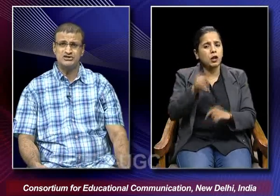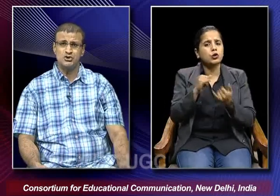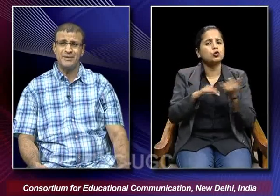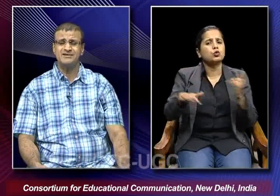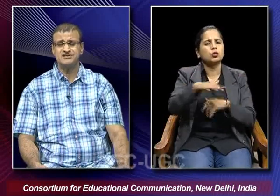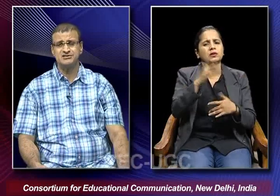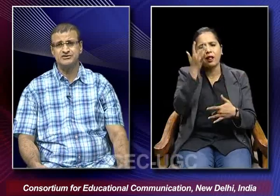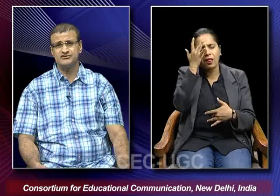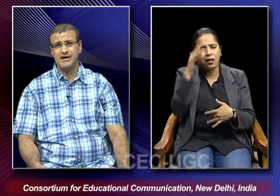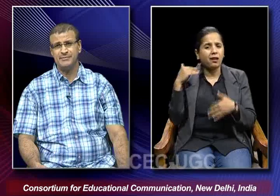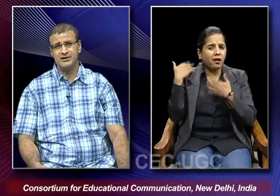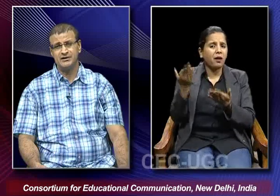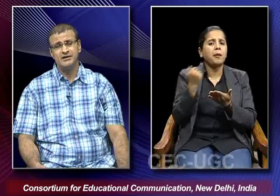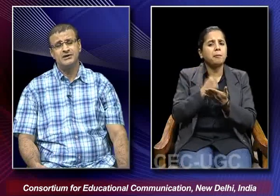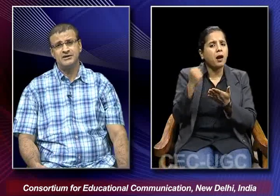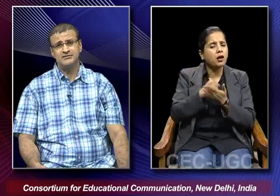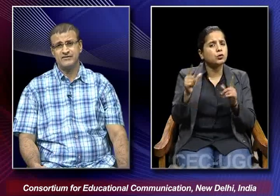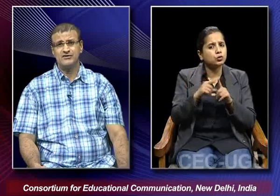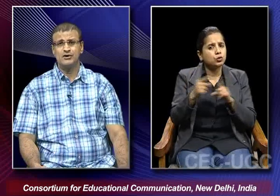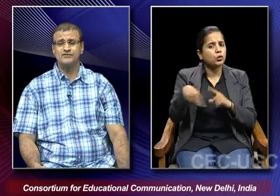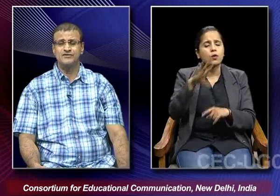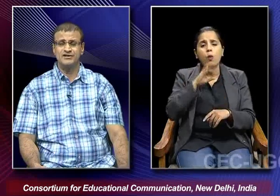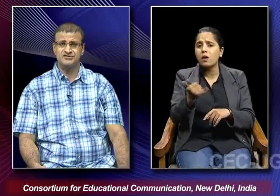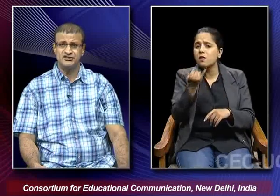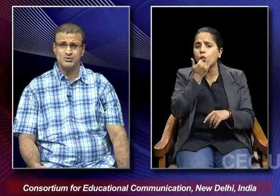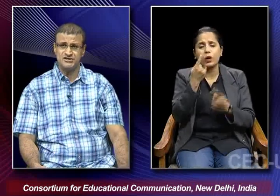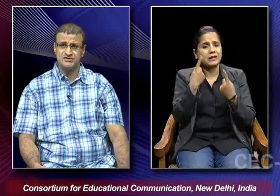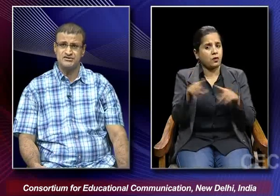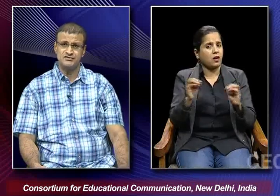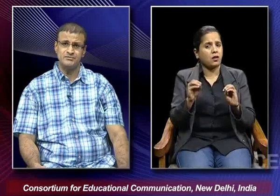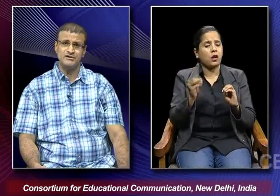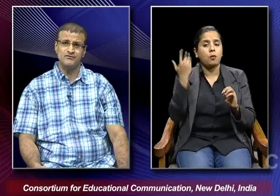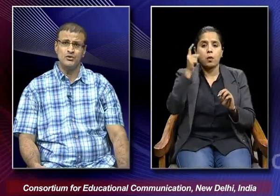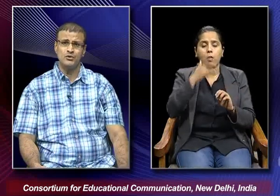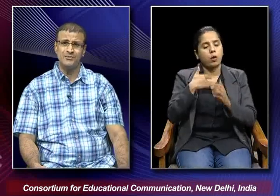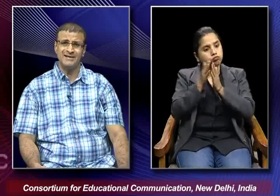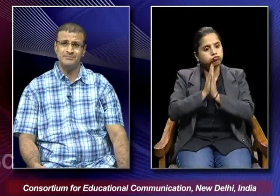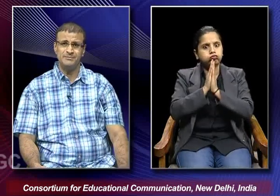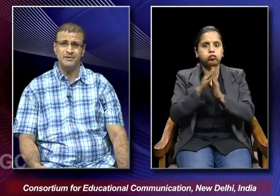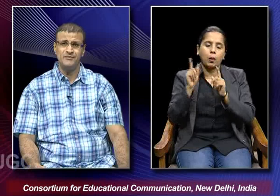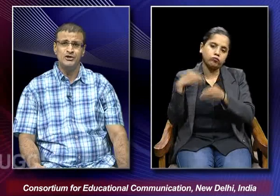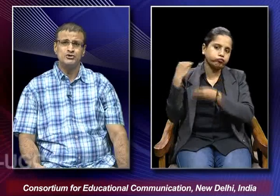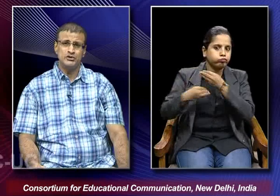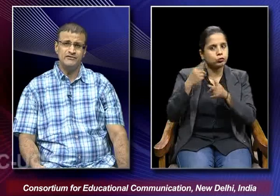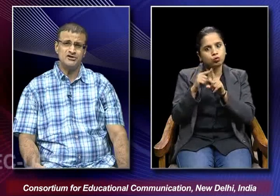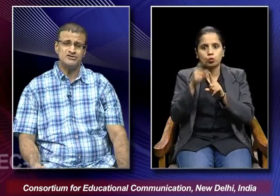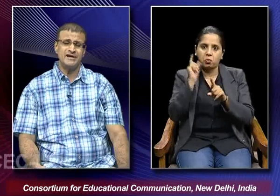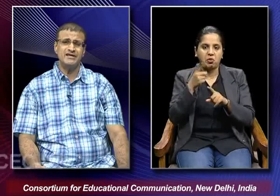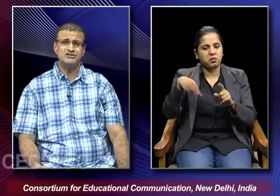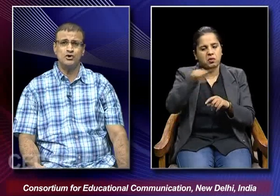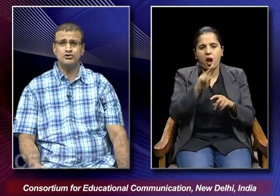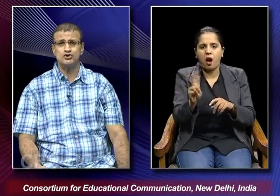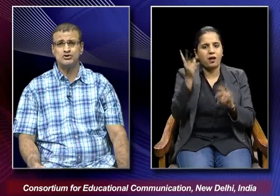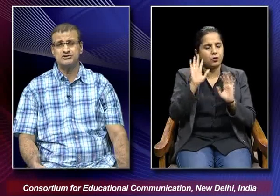ills or practices which were happening in the framework of the various rituals which were being followed by the people. So he was